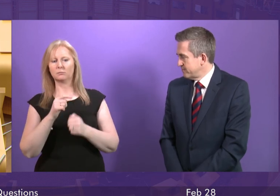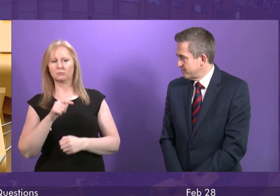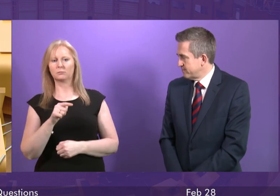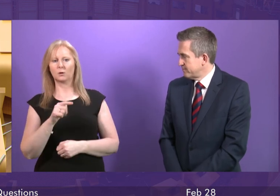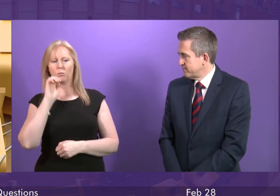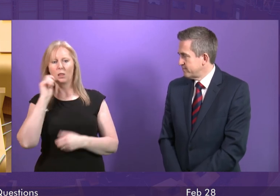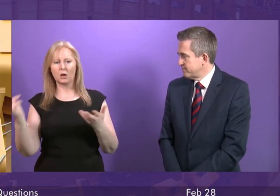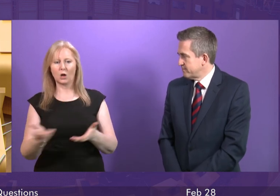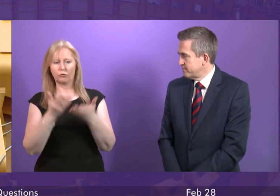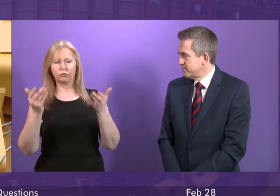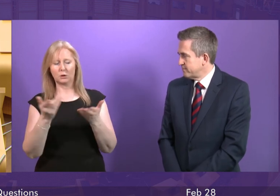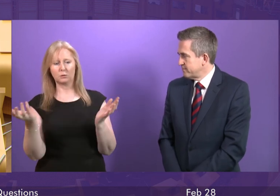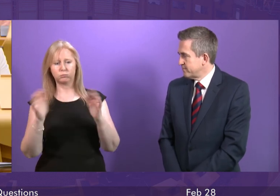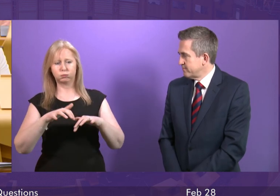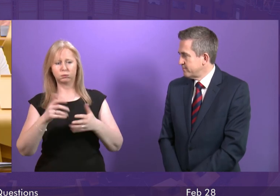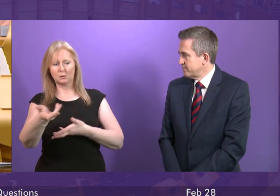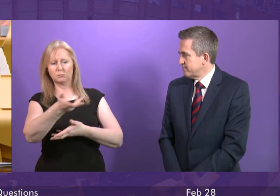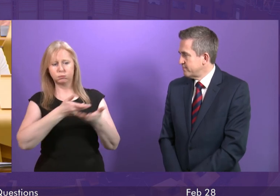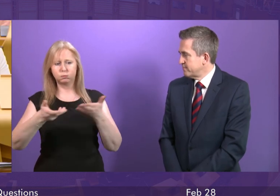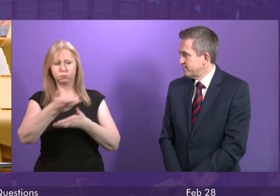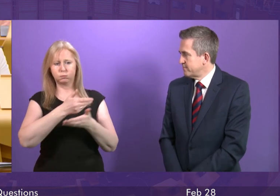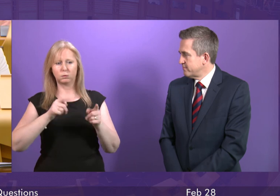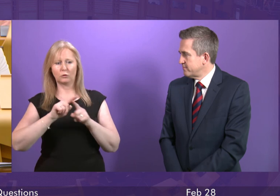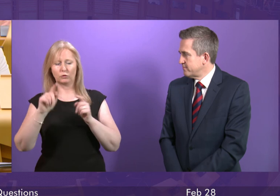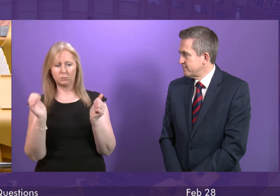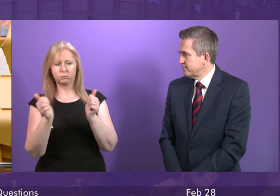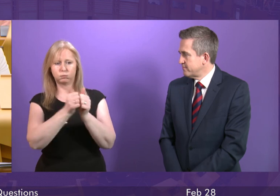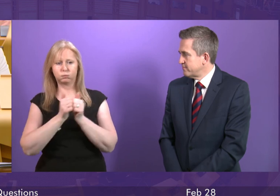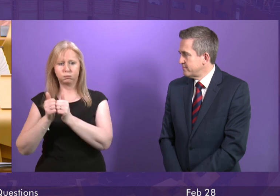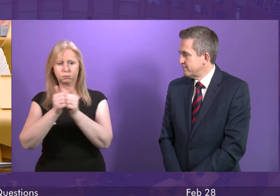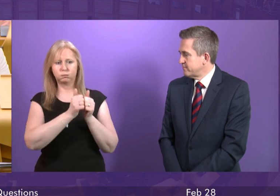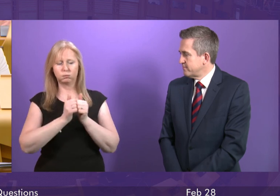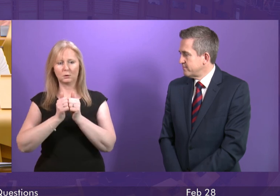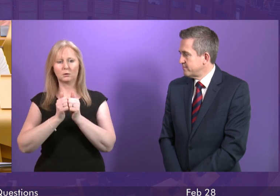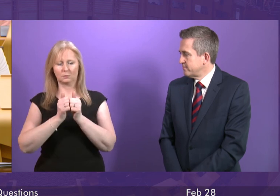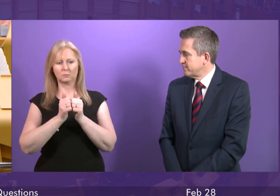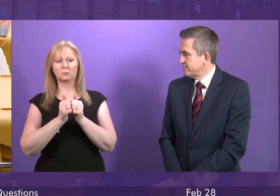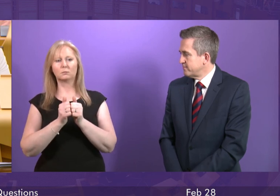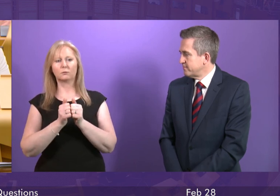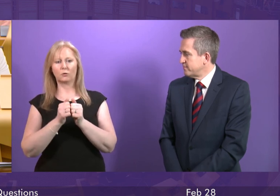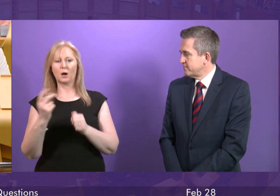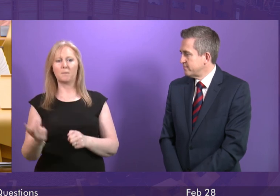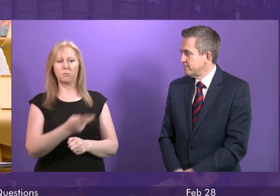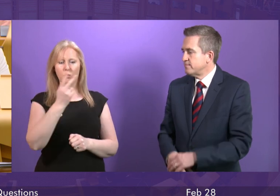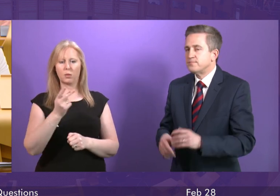would encourage them to get back round the table and to reach a resolution that is in the interest of lecturers, but also in the interest of students across the country.